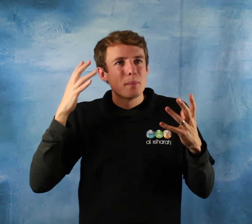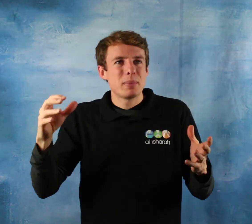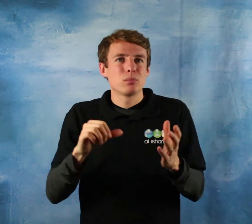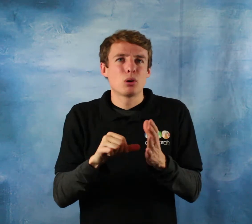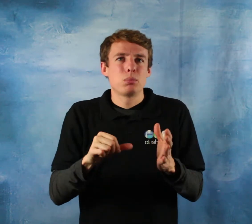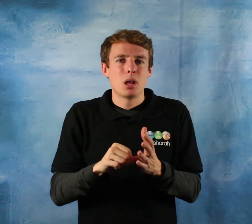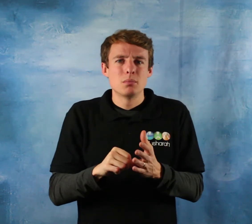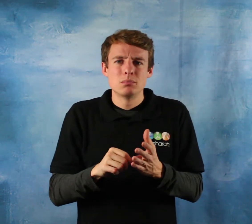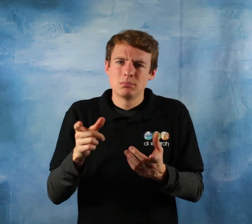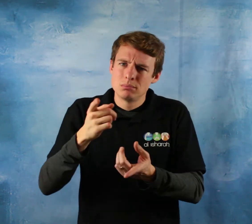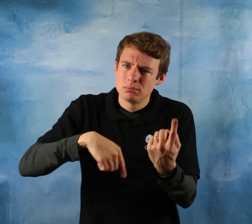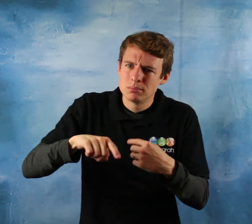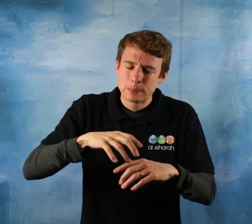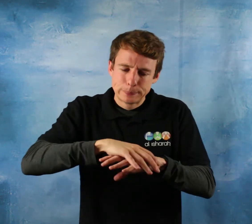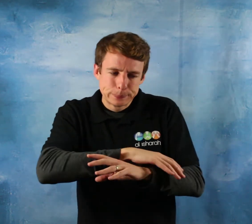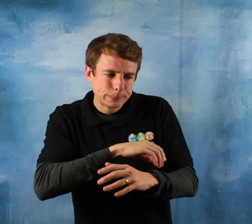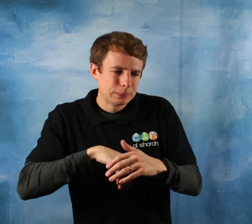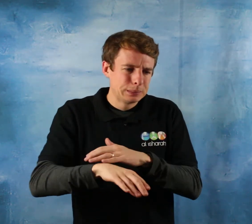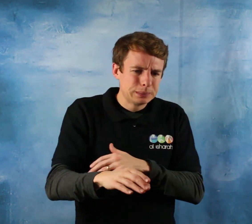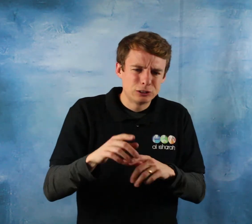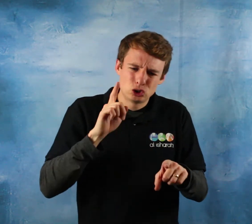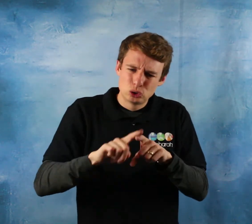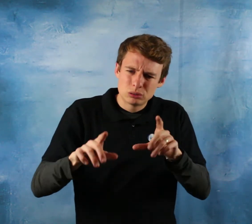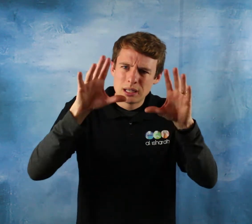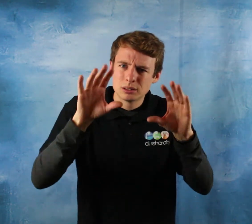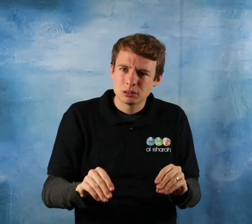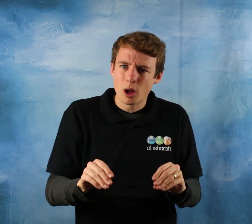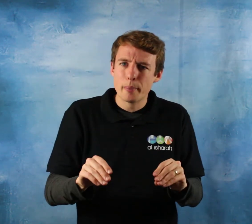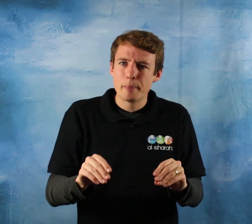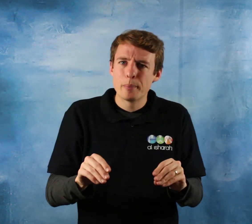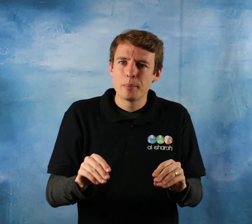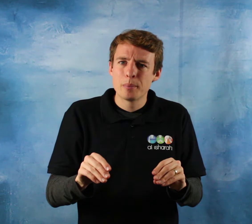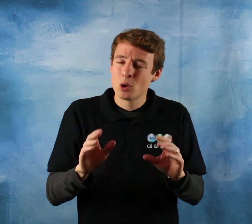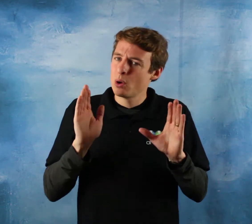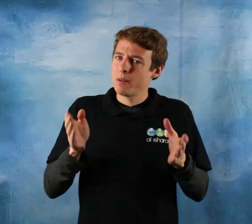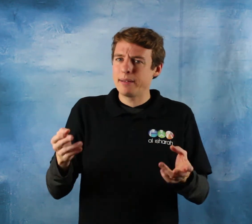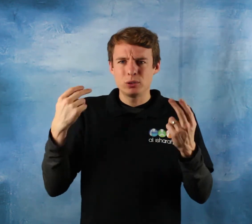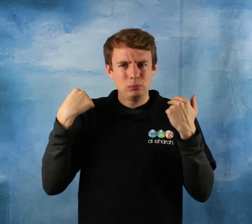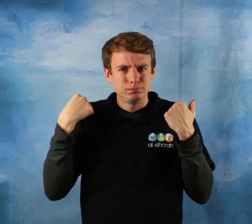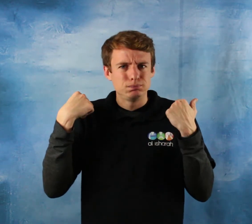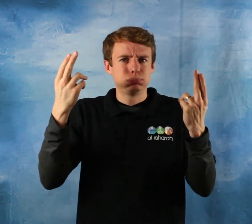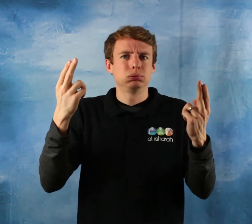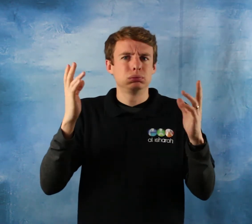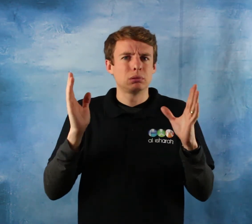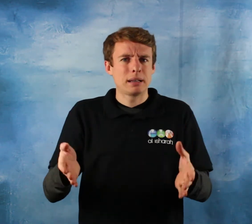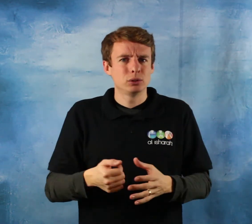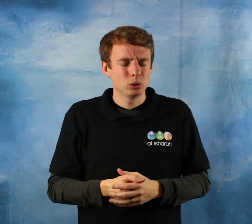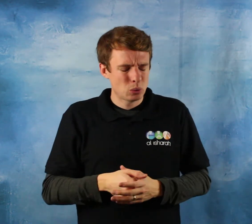we must do so and whoever it is perpetrated against woman man child